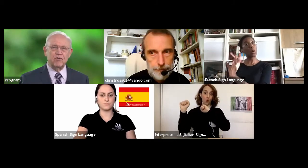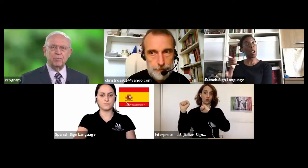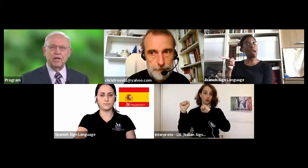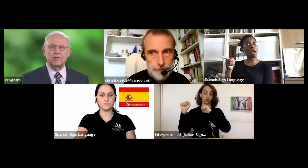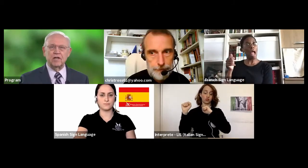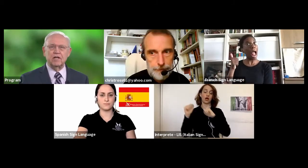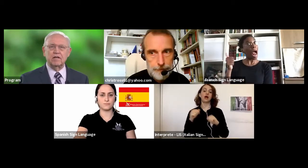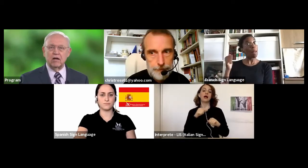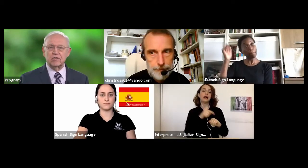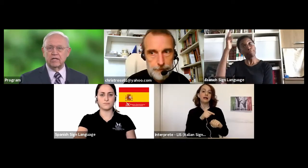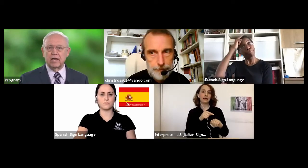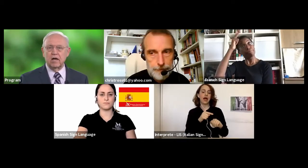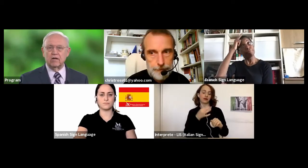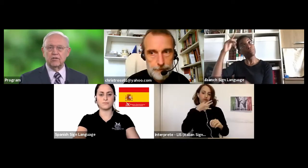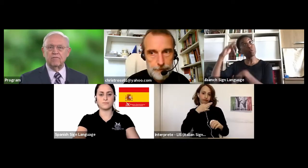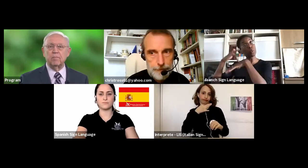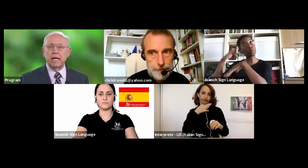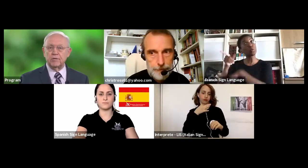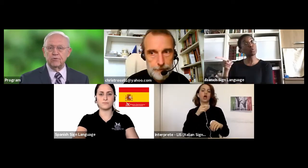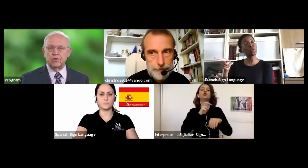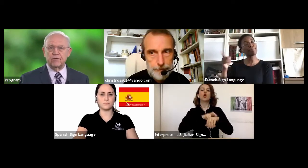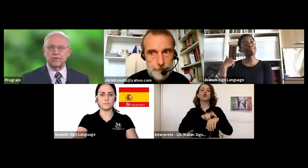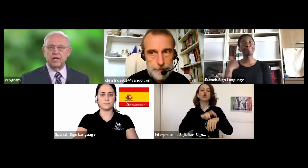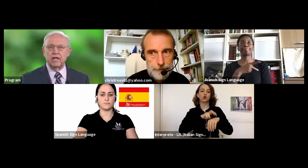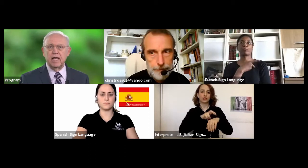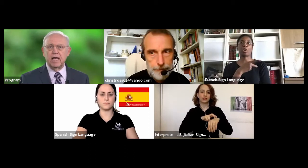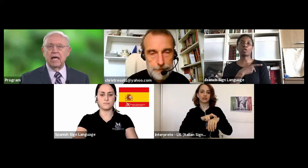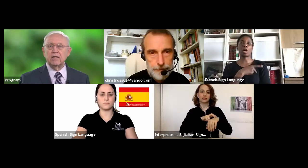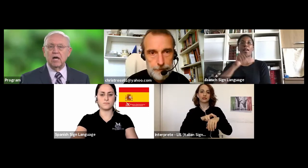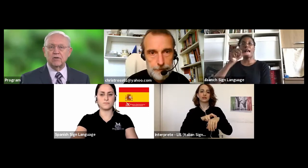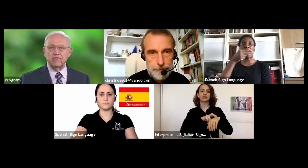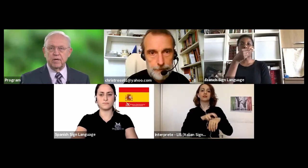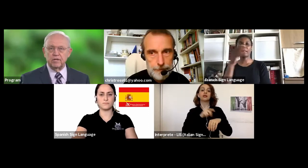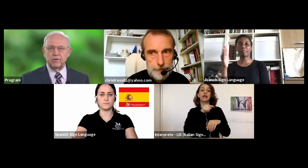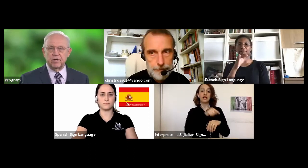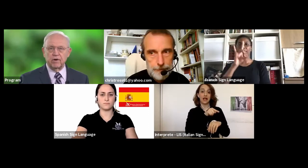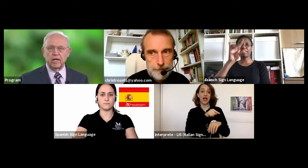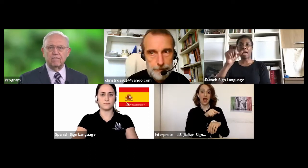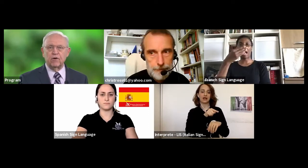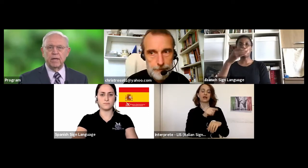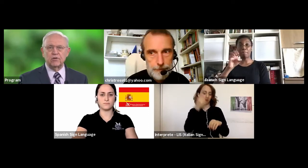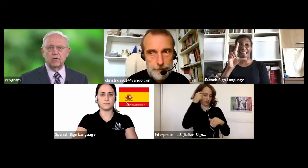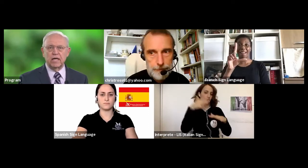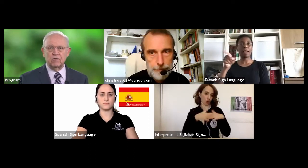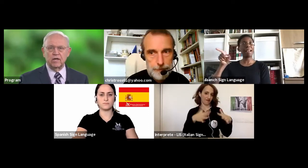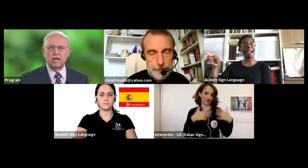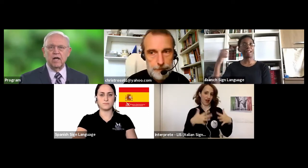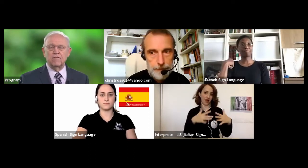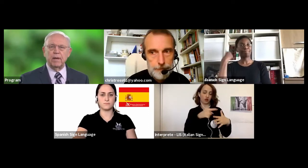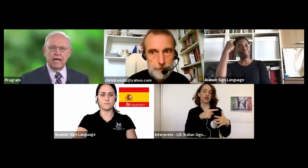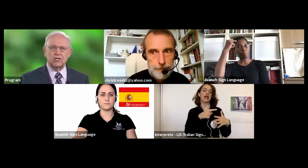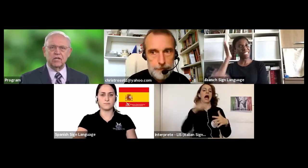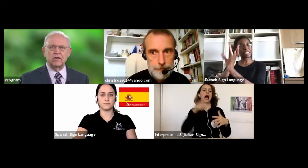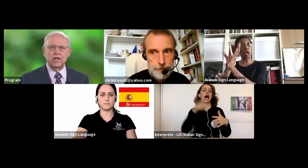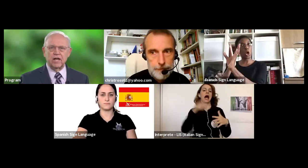received her PhD in Counseling Psychology from Andrews University and a Doctor of Ministry degree in Formational Counseling